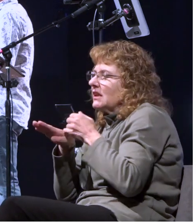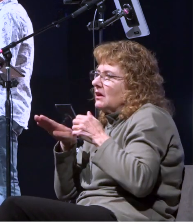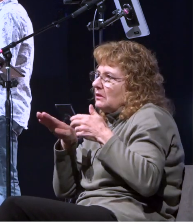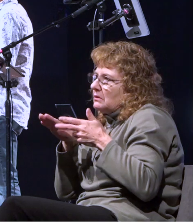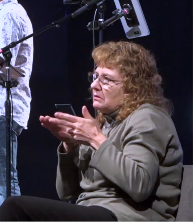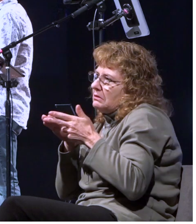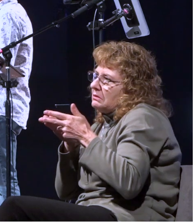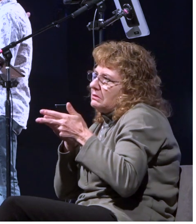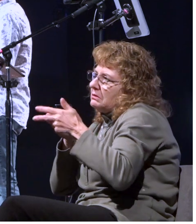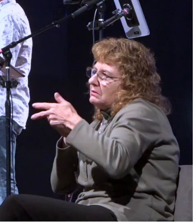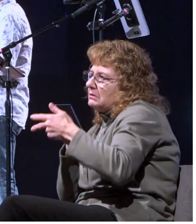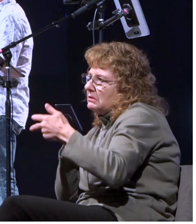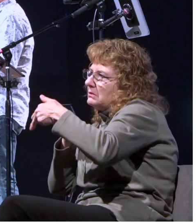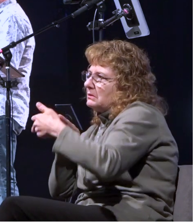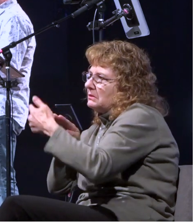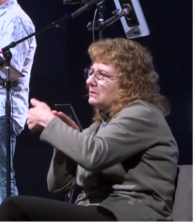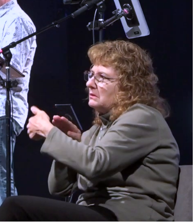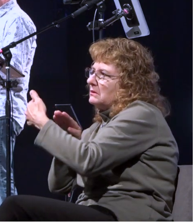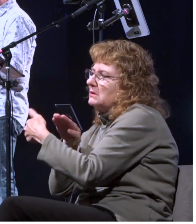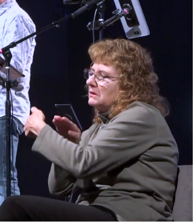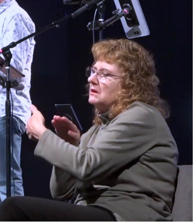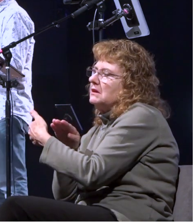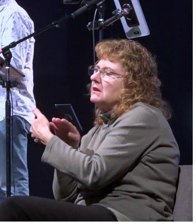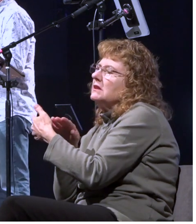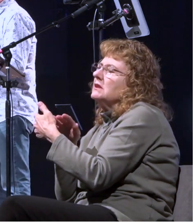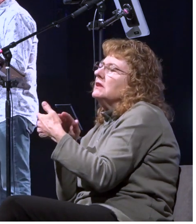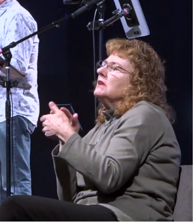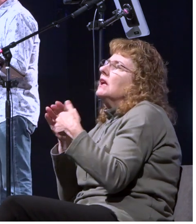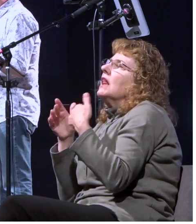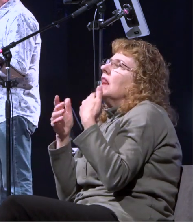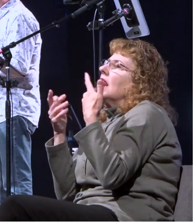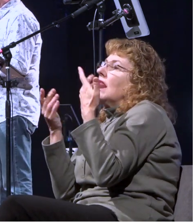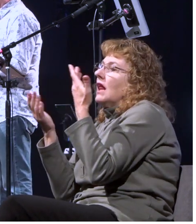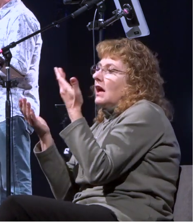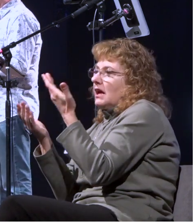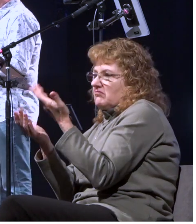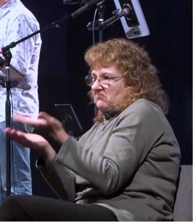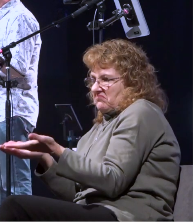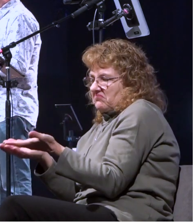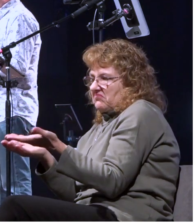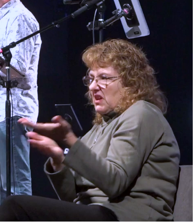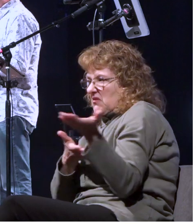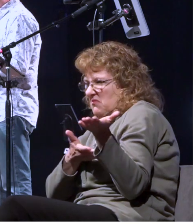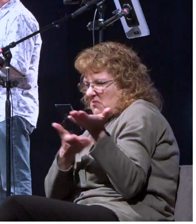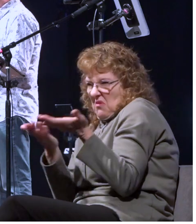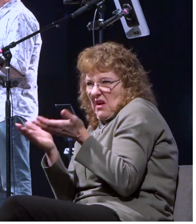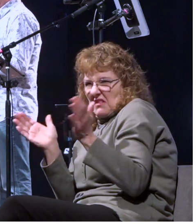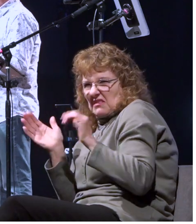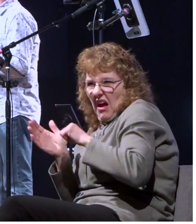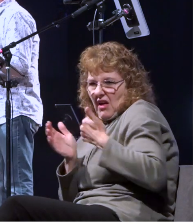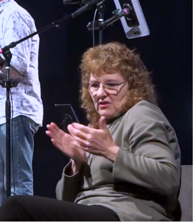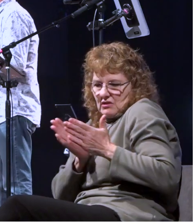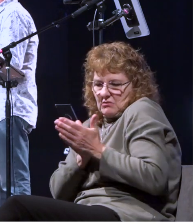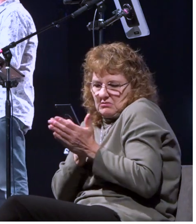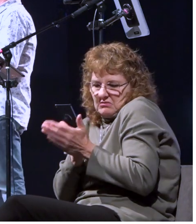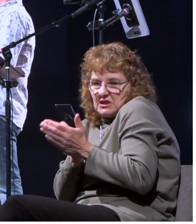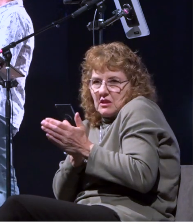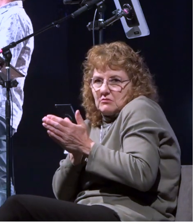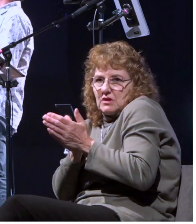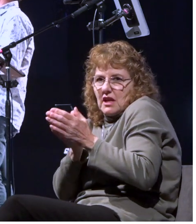ship behind them and they they want to keep it and when they had taken it on board they used cables to undergird the